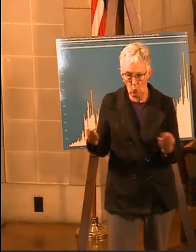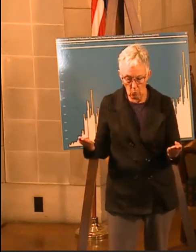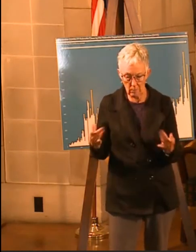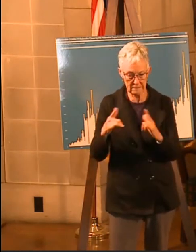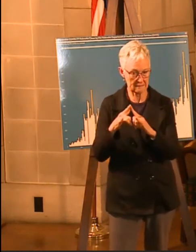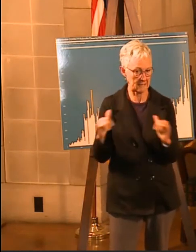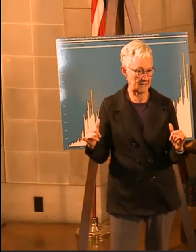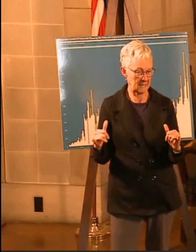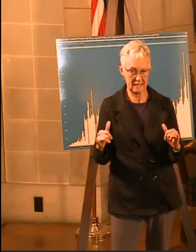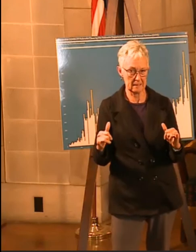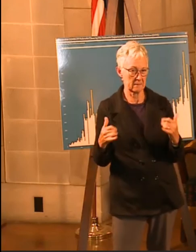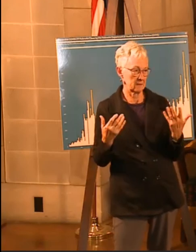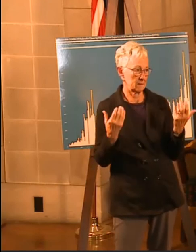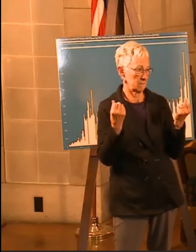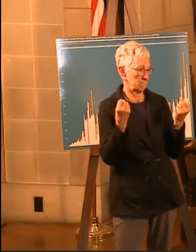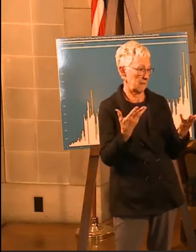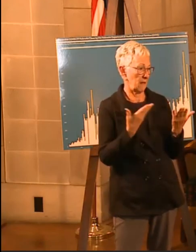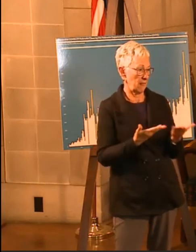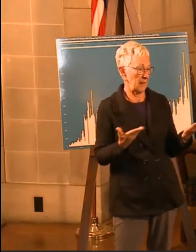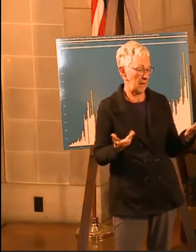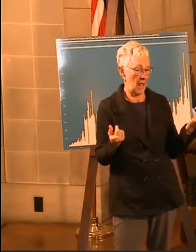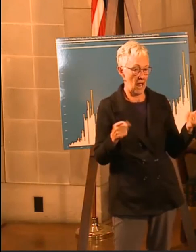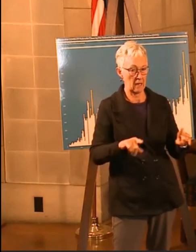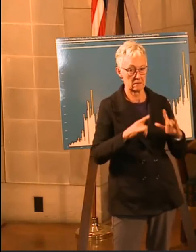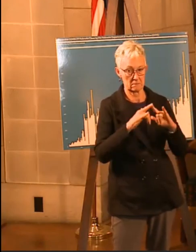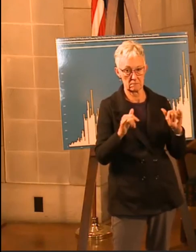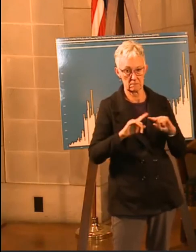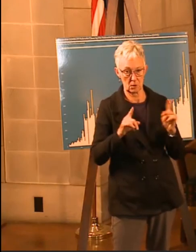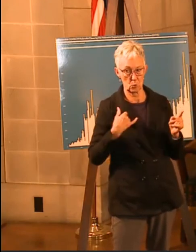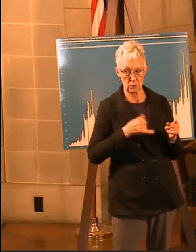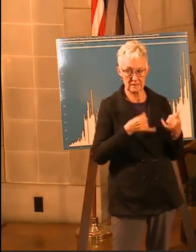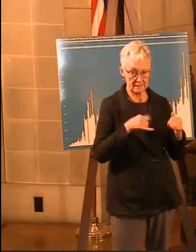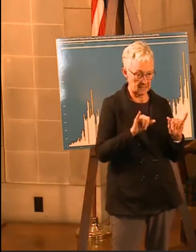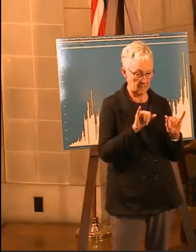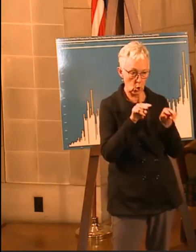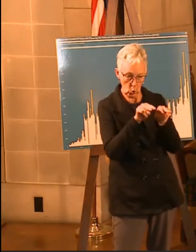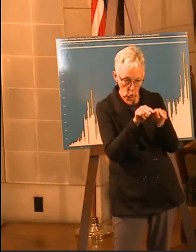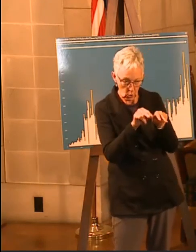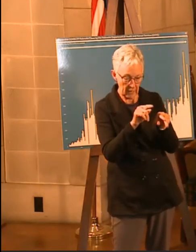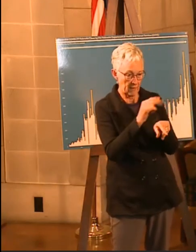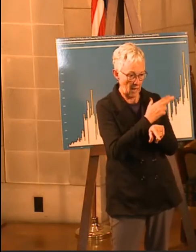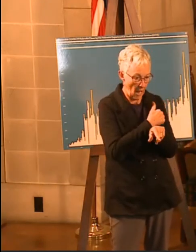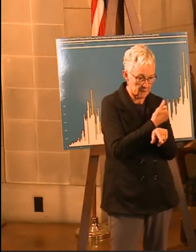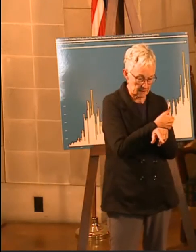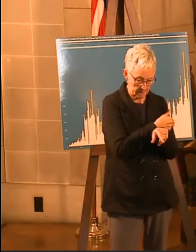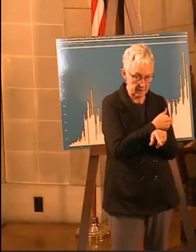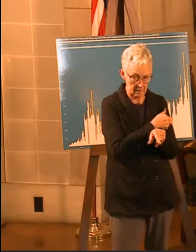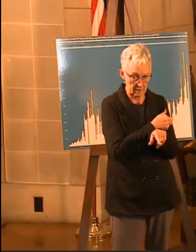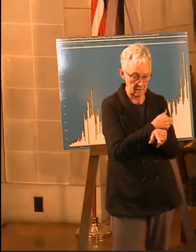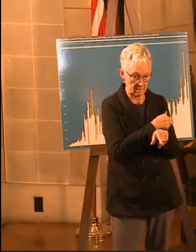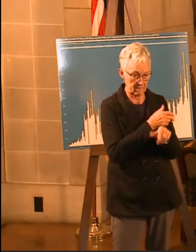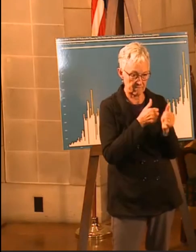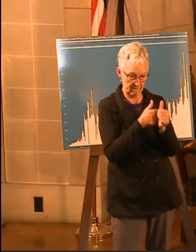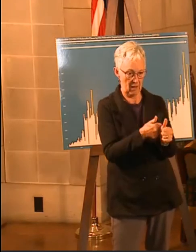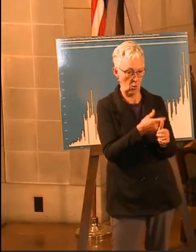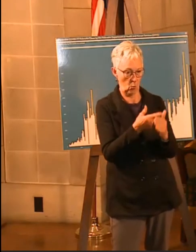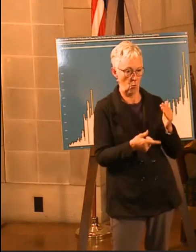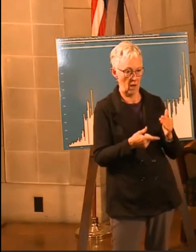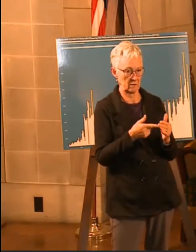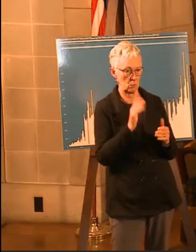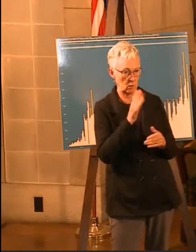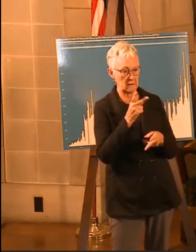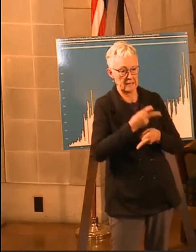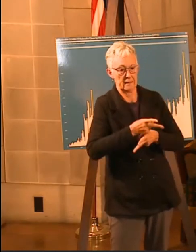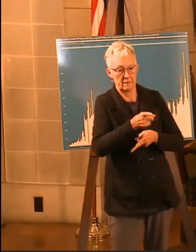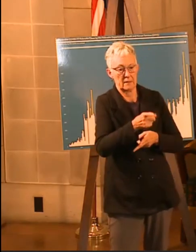factors there. But we're continuing to manage it based upon the hospitalizations, and that's what we're just going have to continue to do. And again, this is not something that is going to